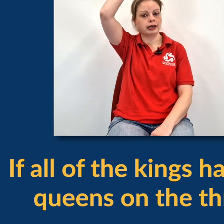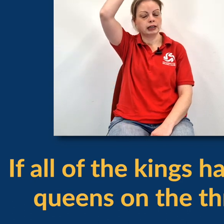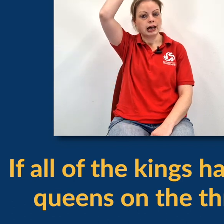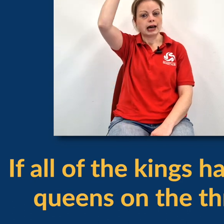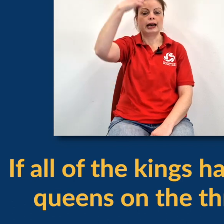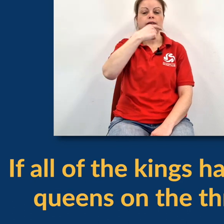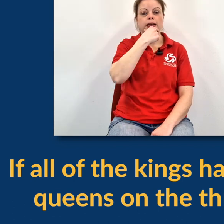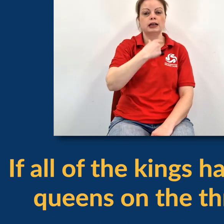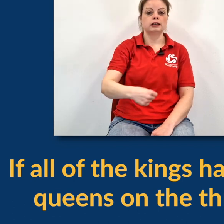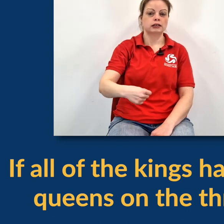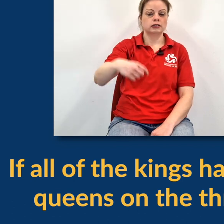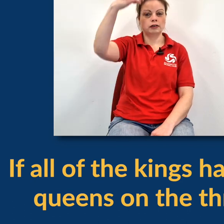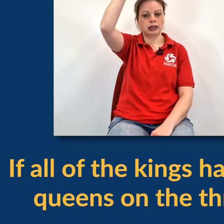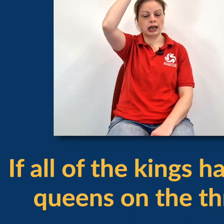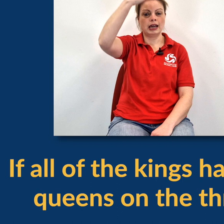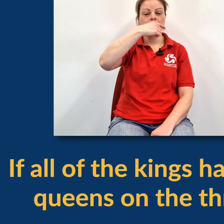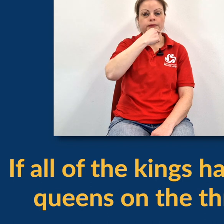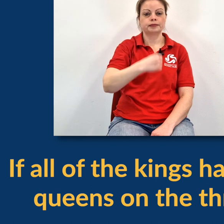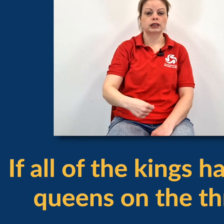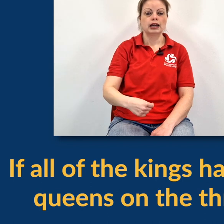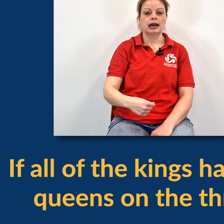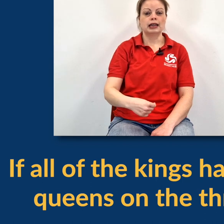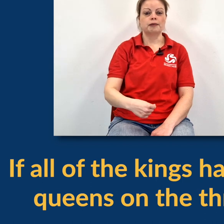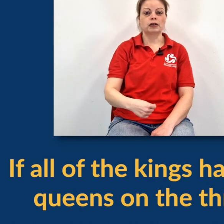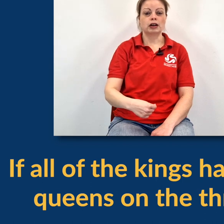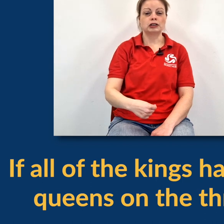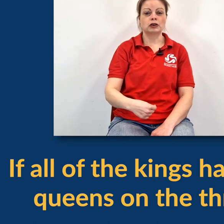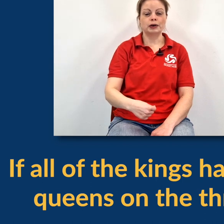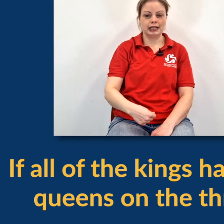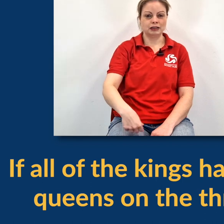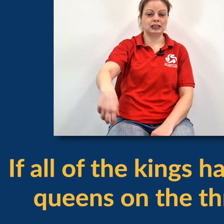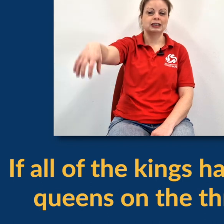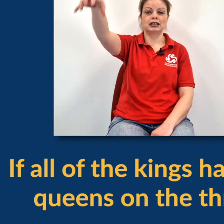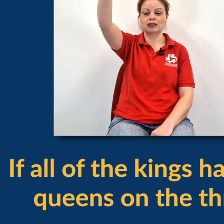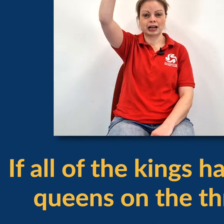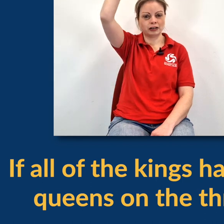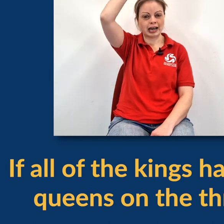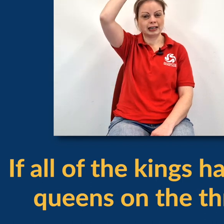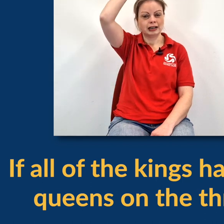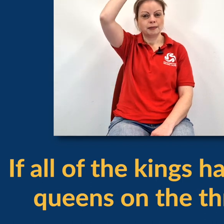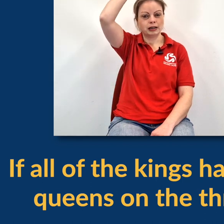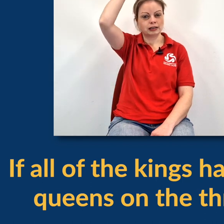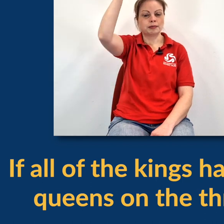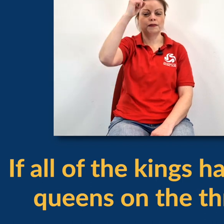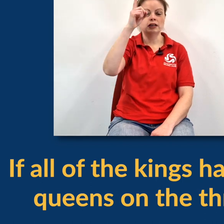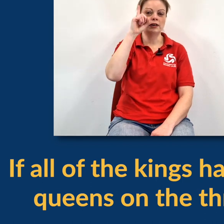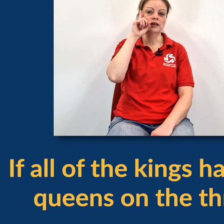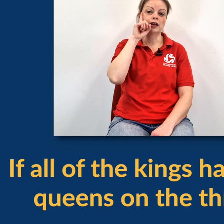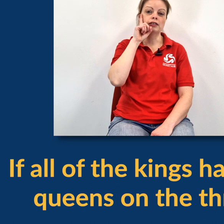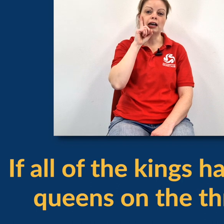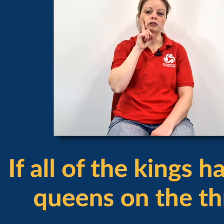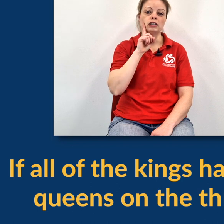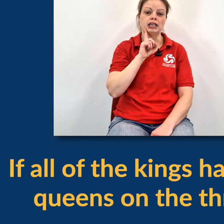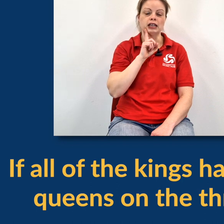on your head and a beard, so King and then we've got to go to Queens, which is another crown on your head but this time your first